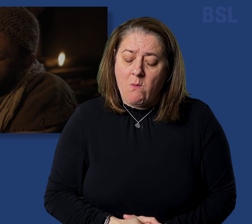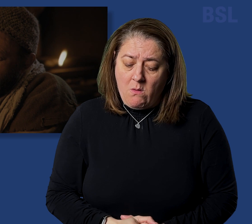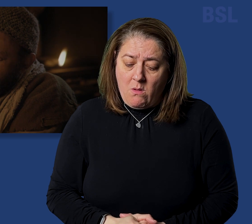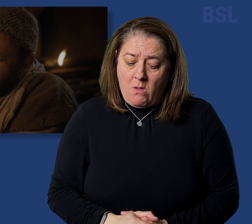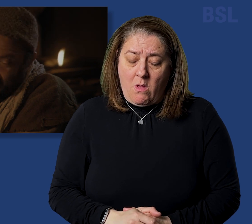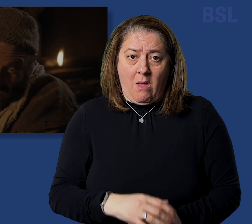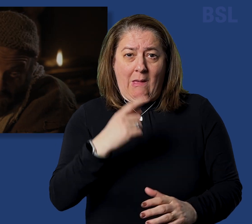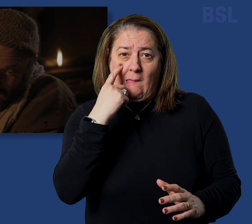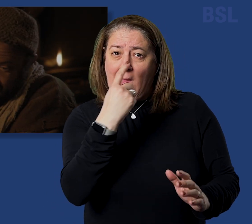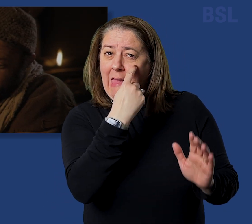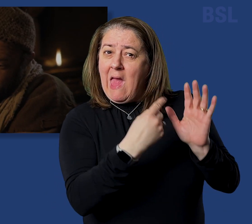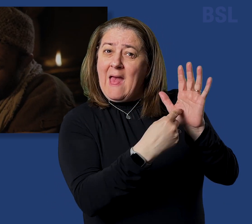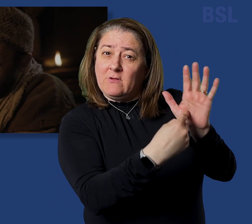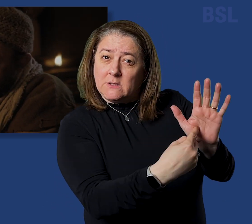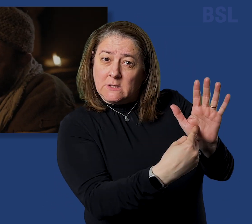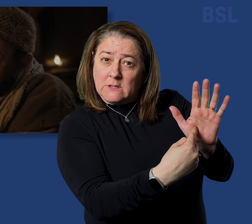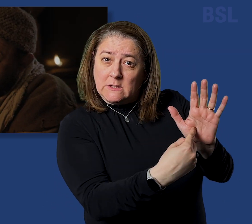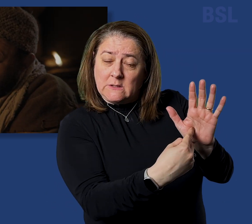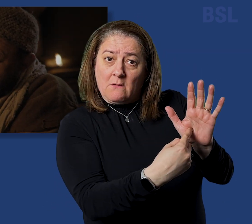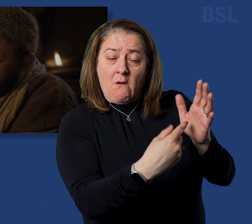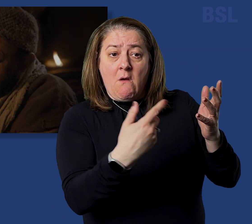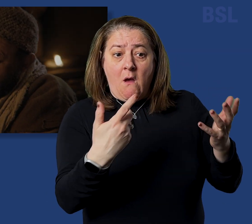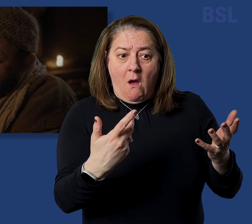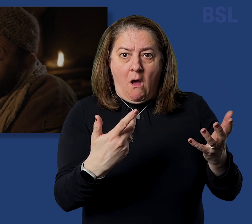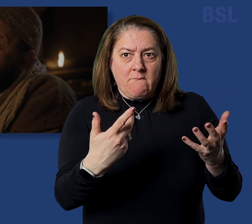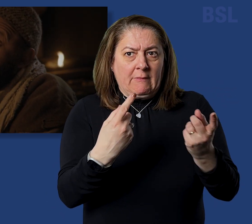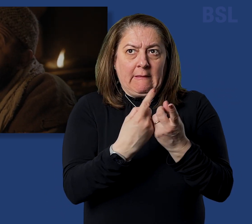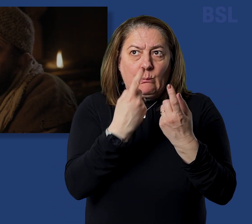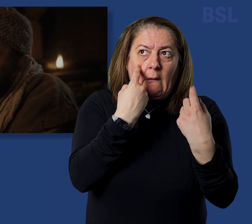the evidence of things not seen.